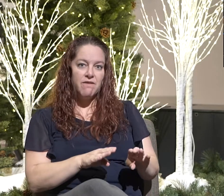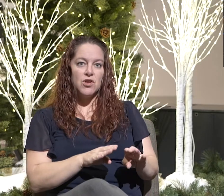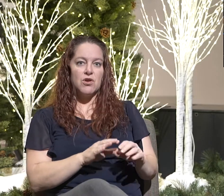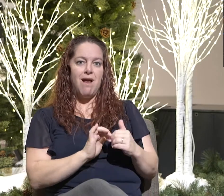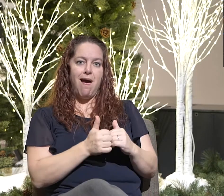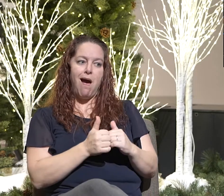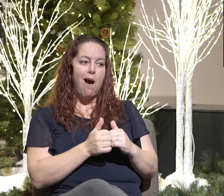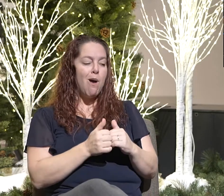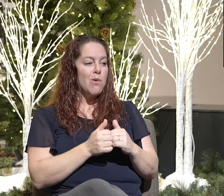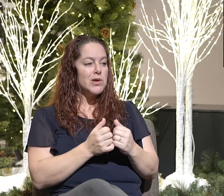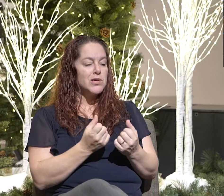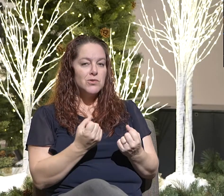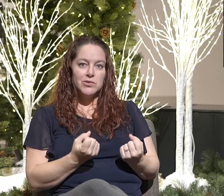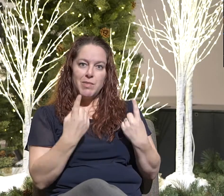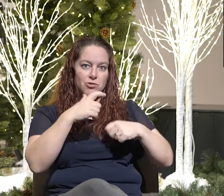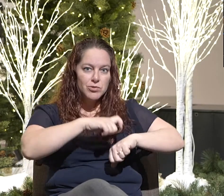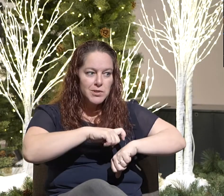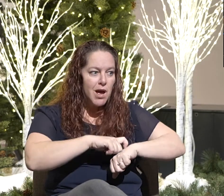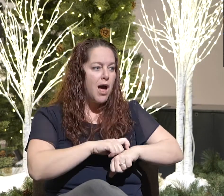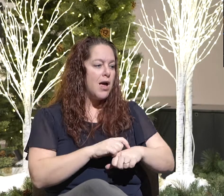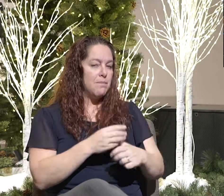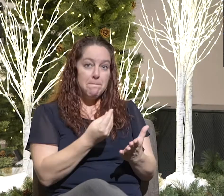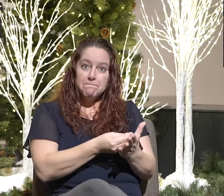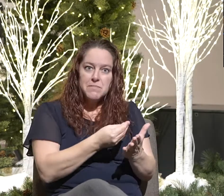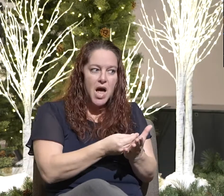will tell me what your worldview is.